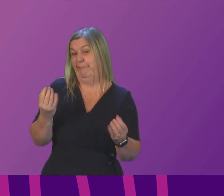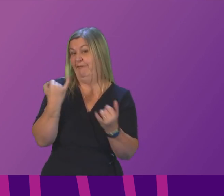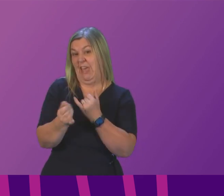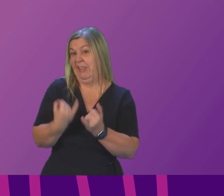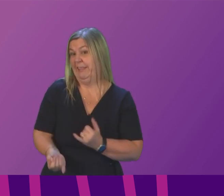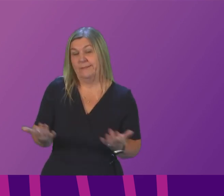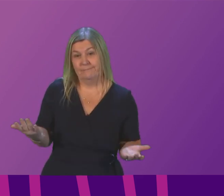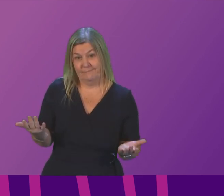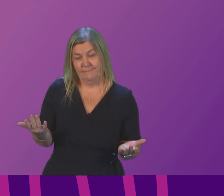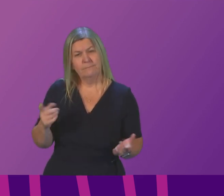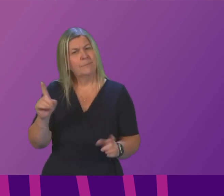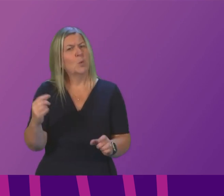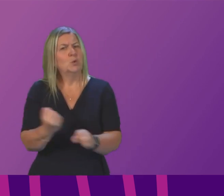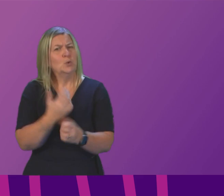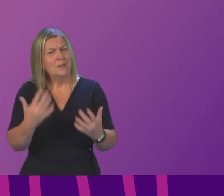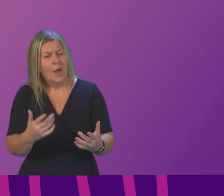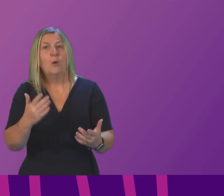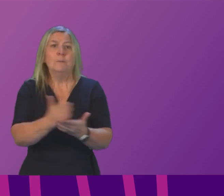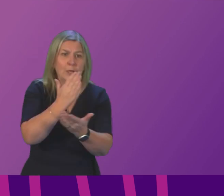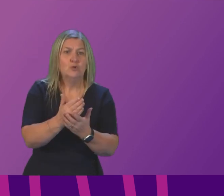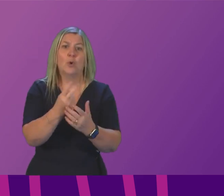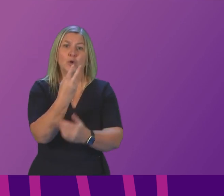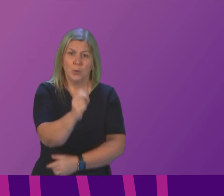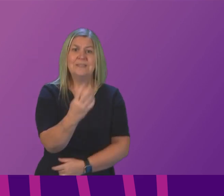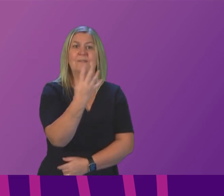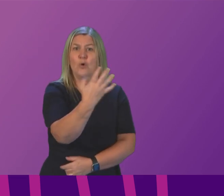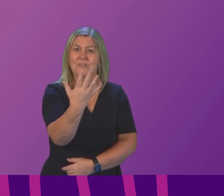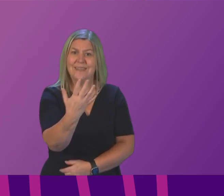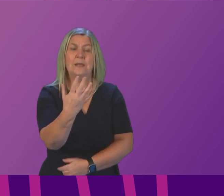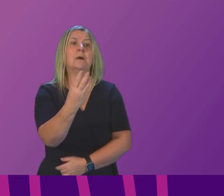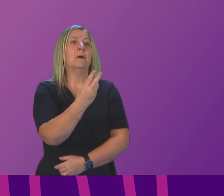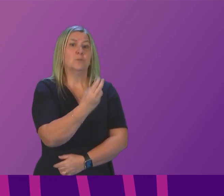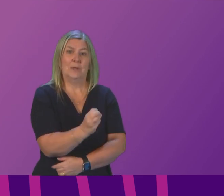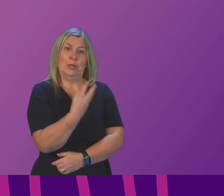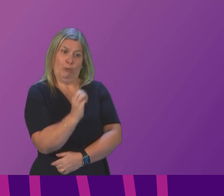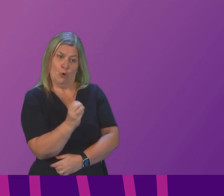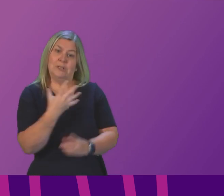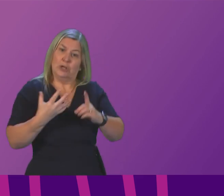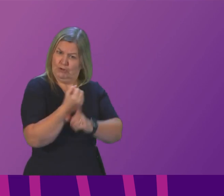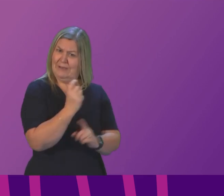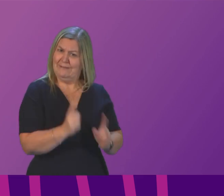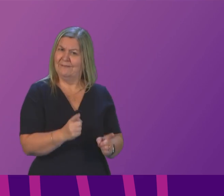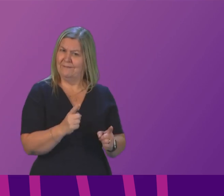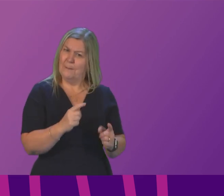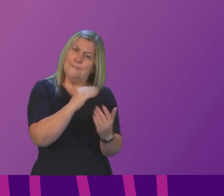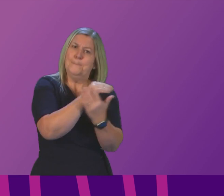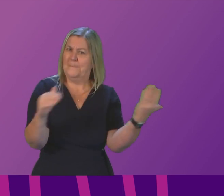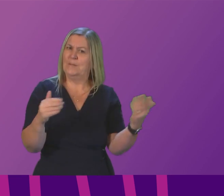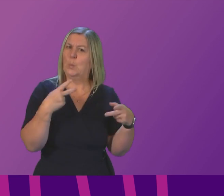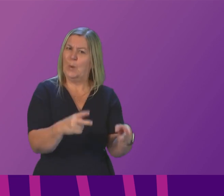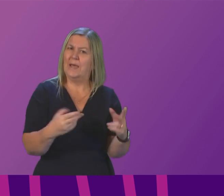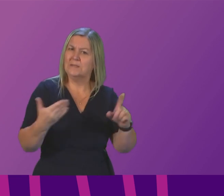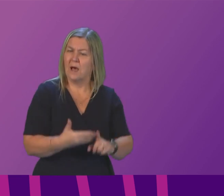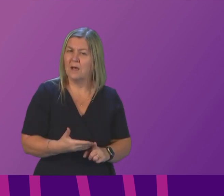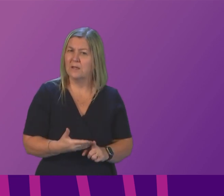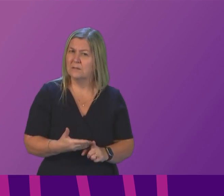to get us back on track to meet this interim target first minister firstly you know I think it is right that we are